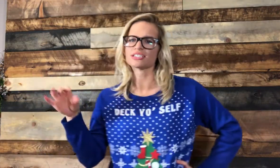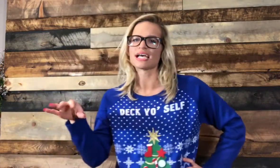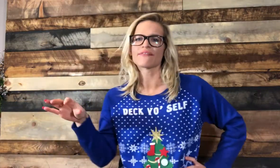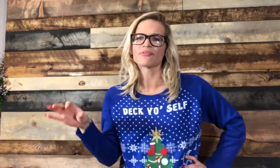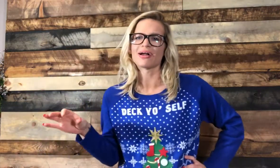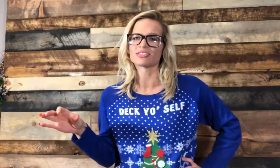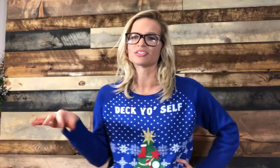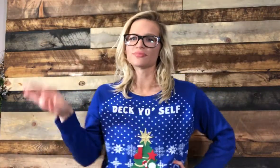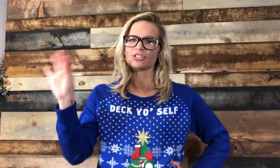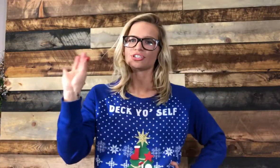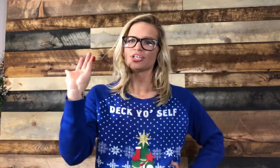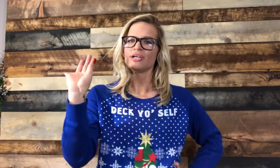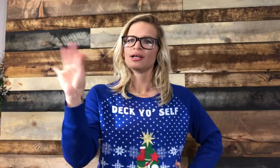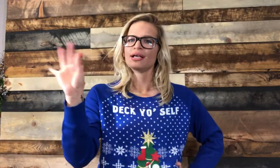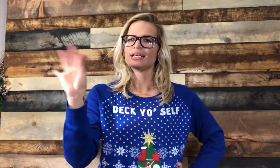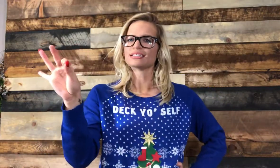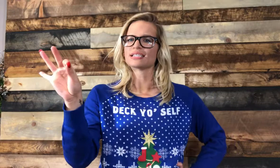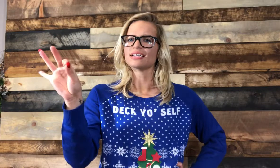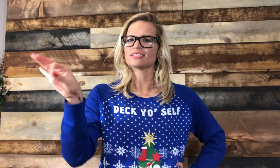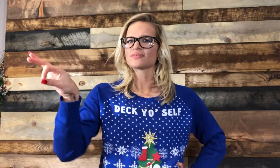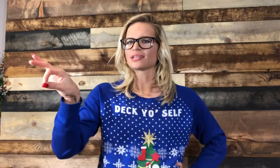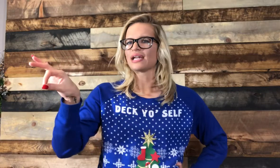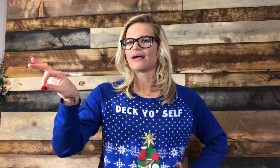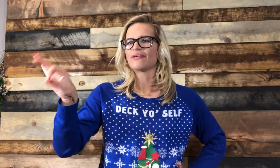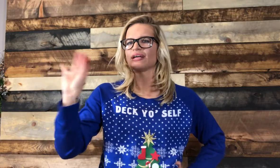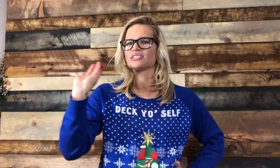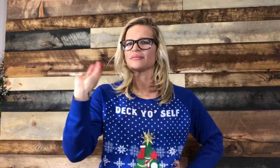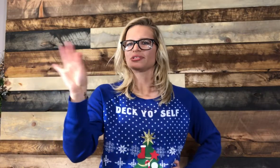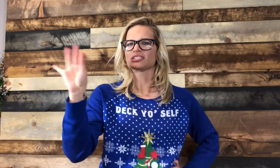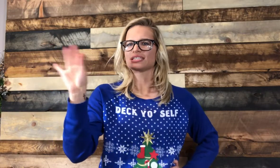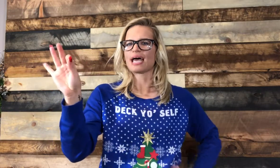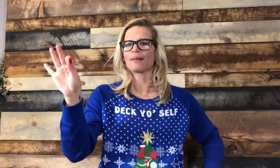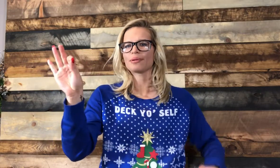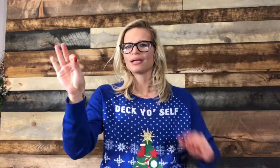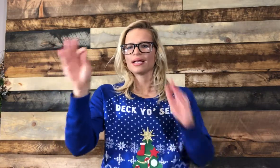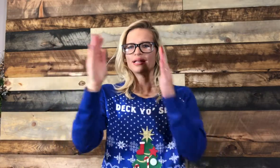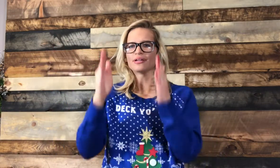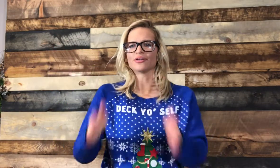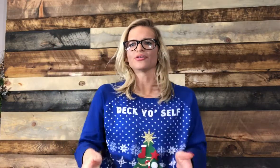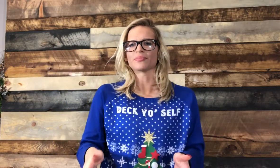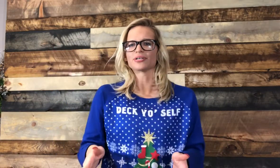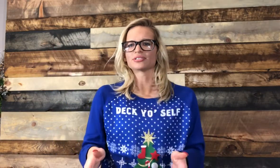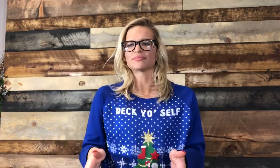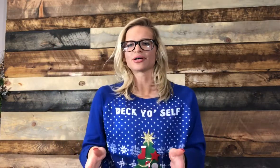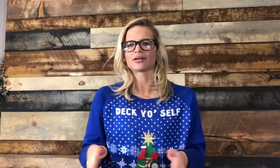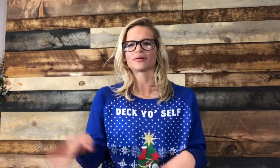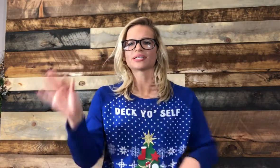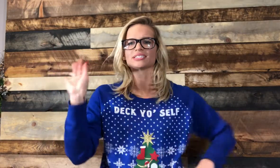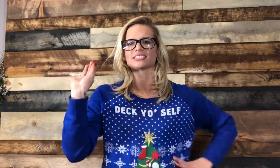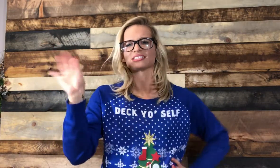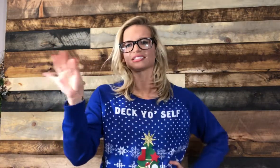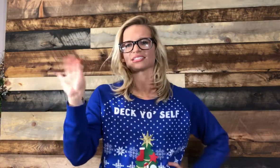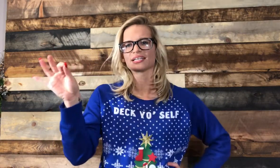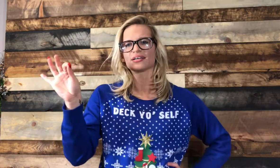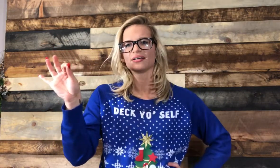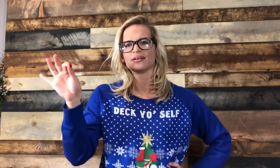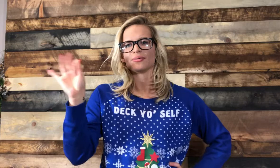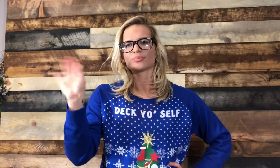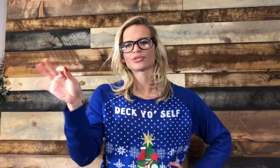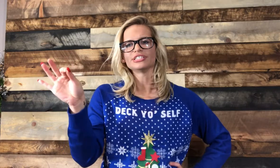a sign for pastor or preacher is this with an F handshape. You just tap. And then you do the person marker. Because this is just like preach.